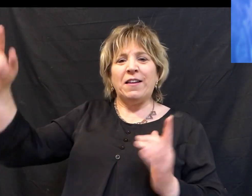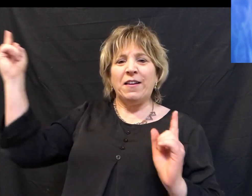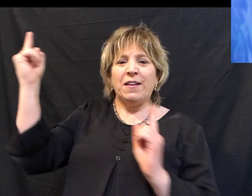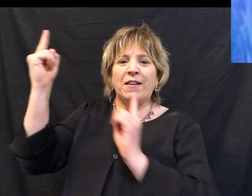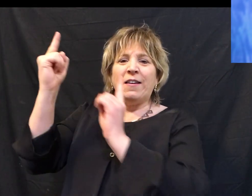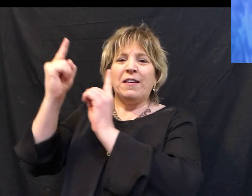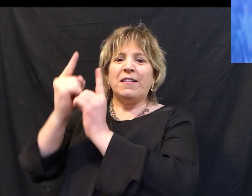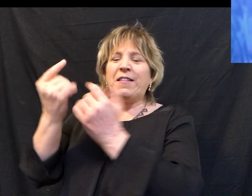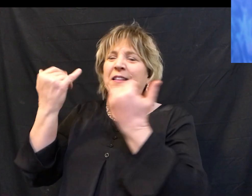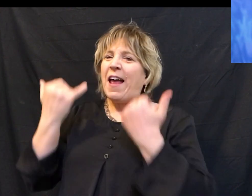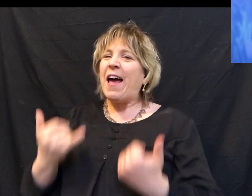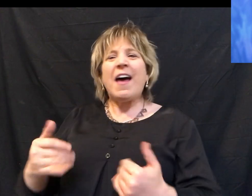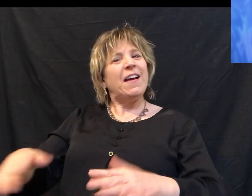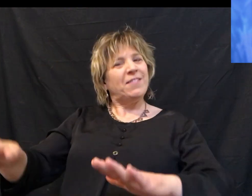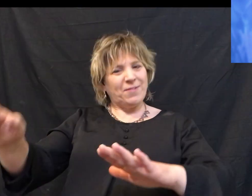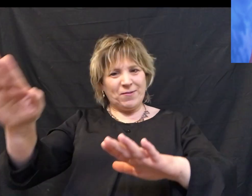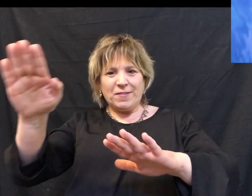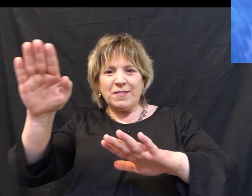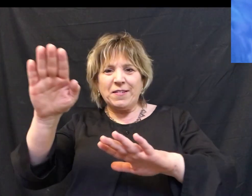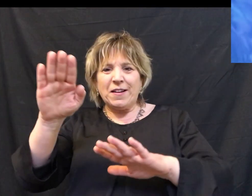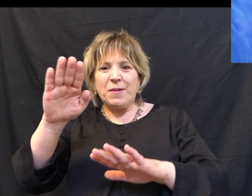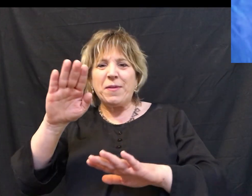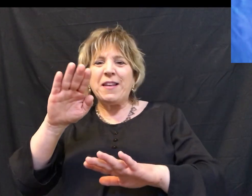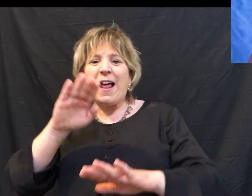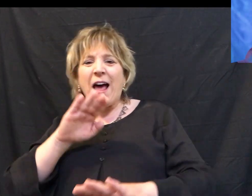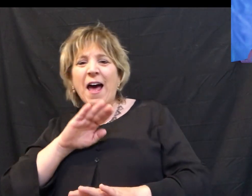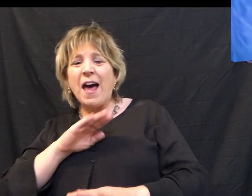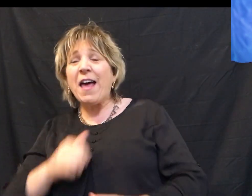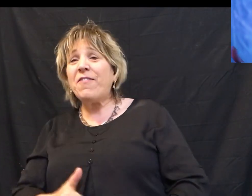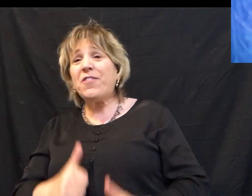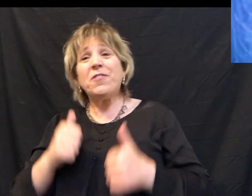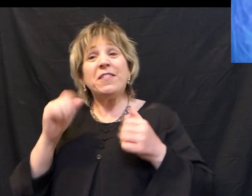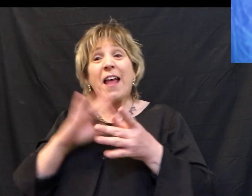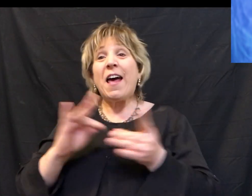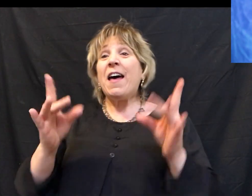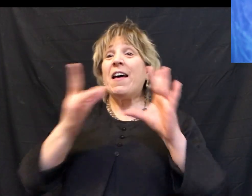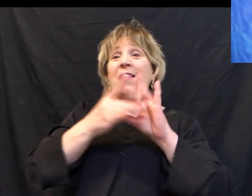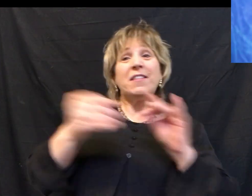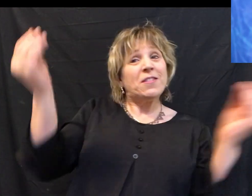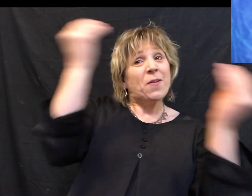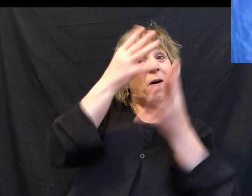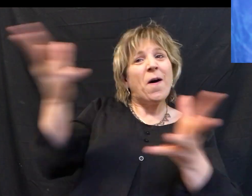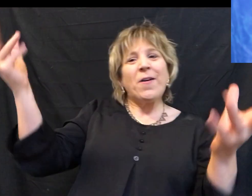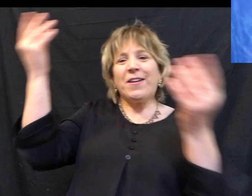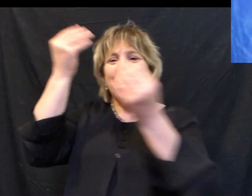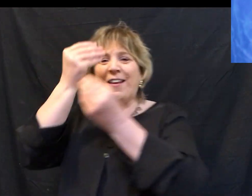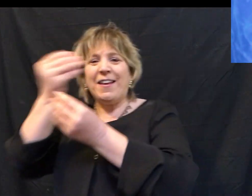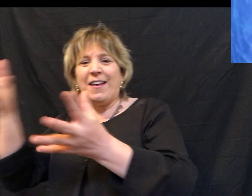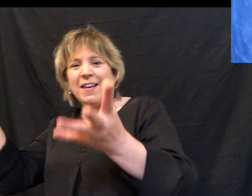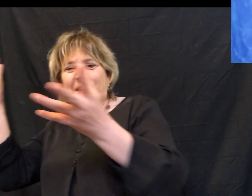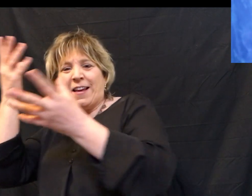enough, now I'm alive To tell the story How I've